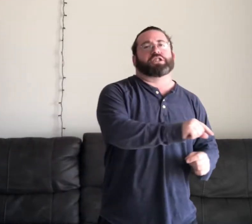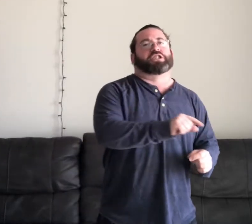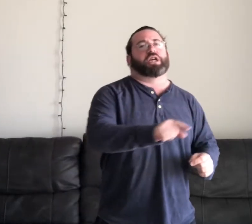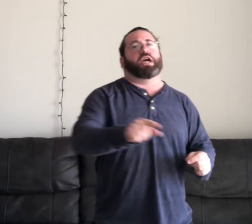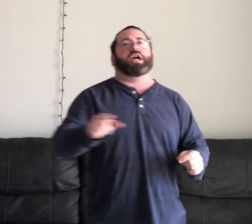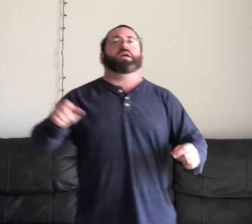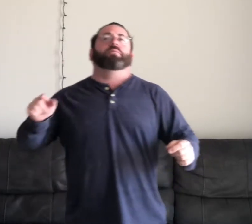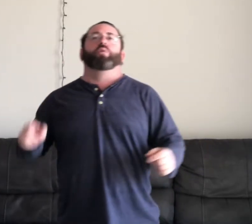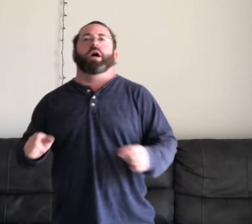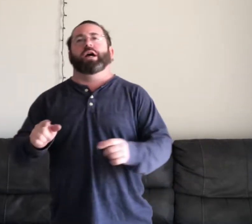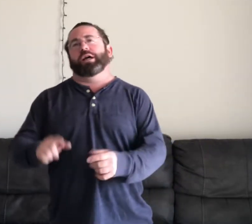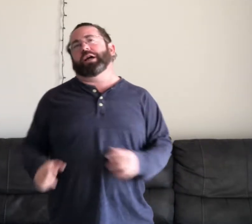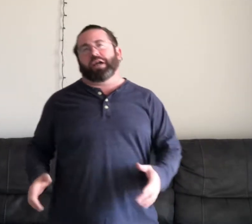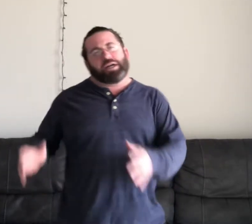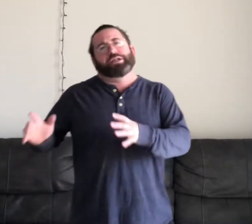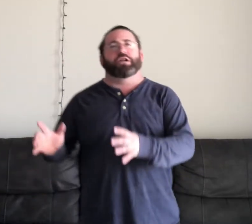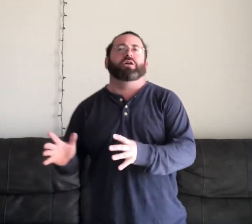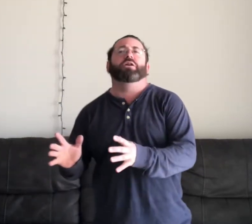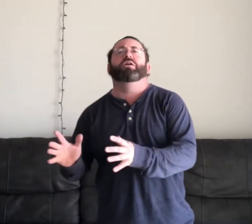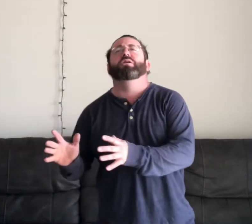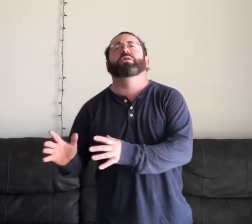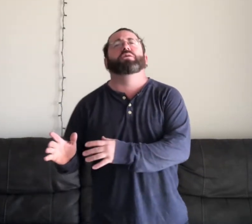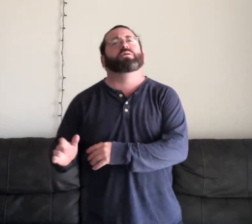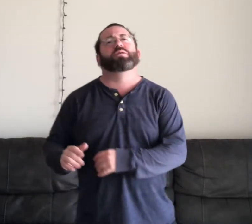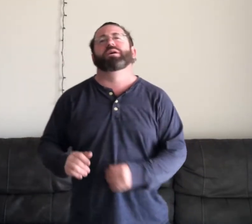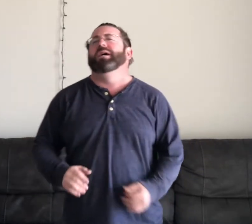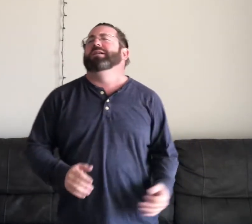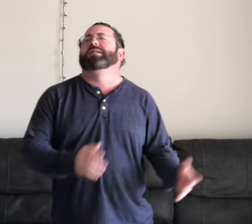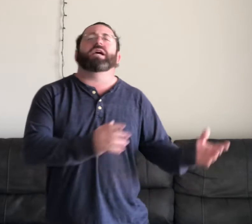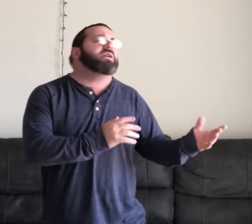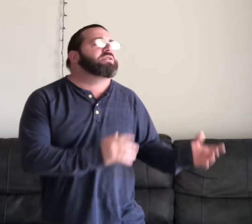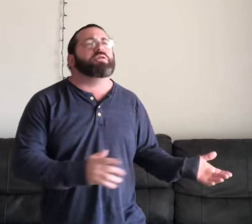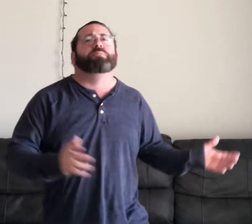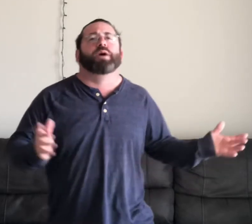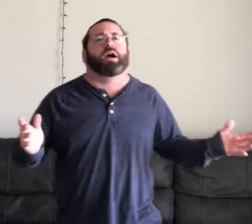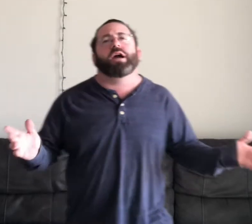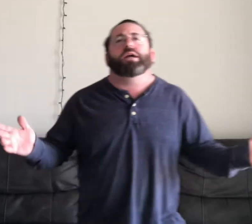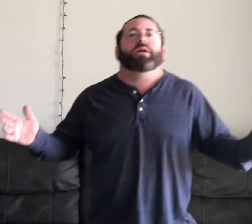same way too. Same to baby.